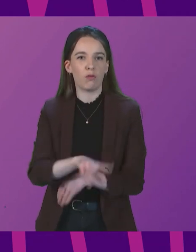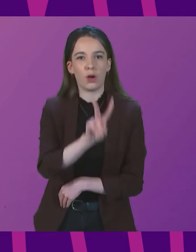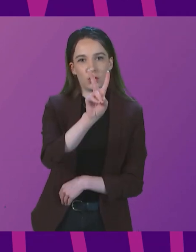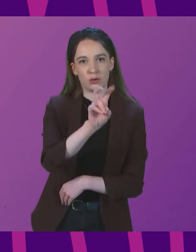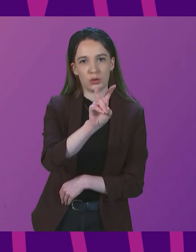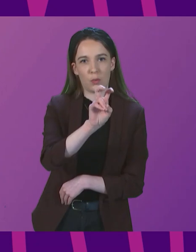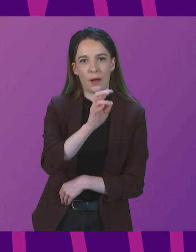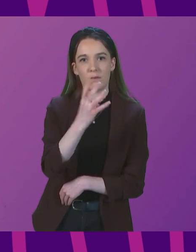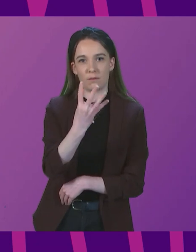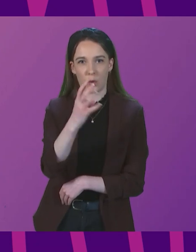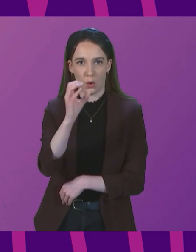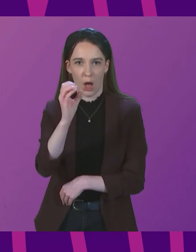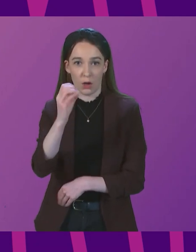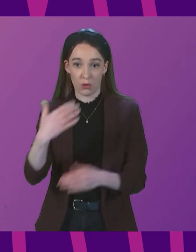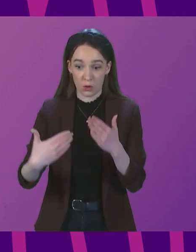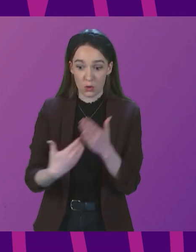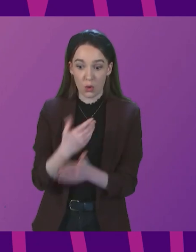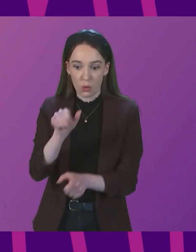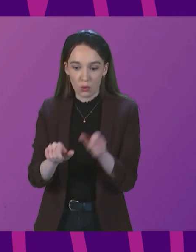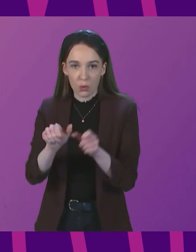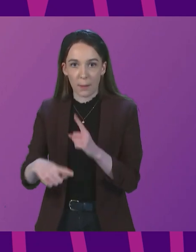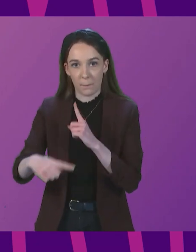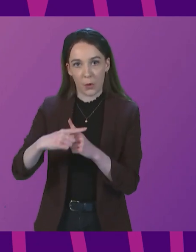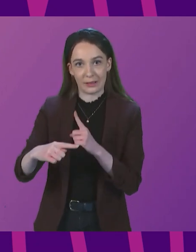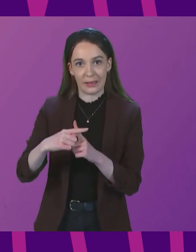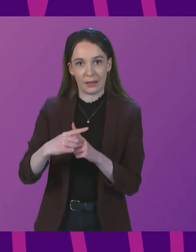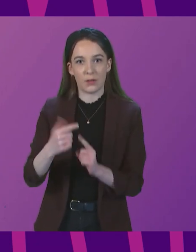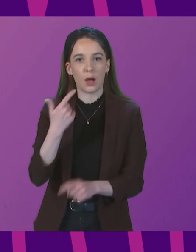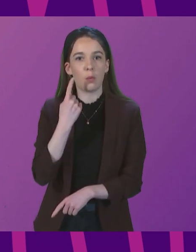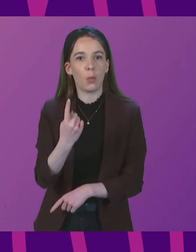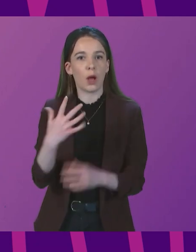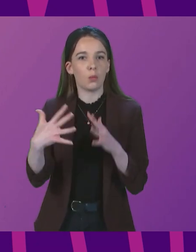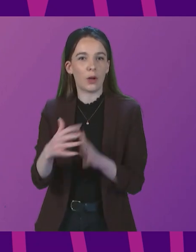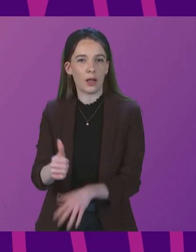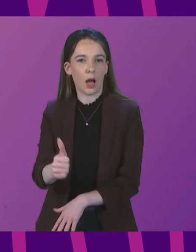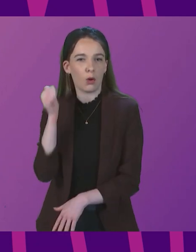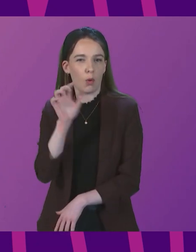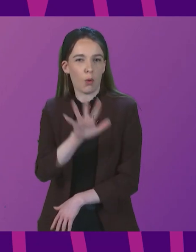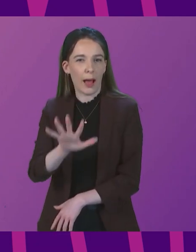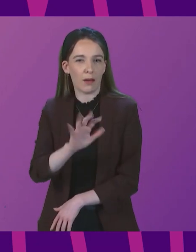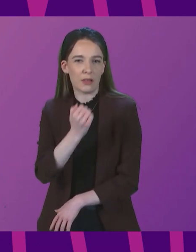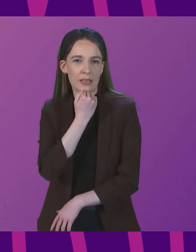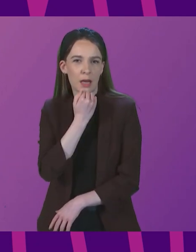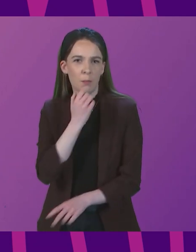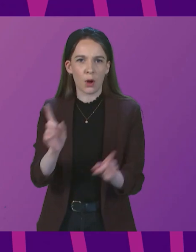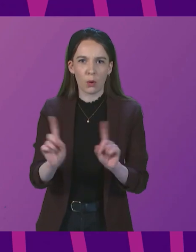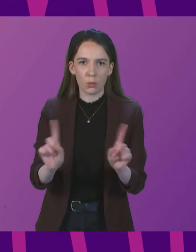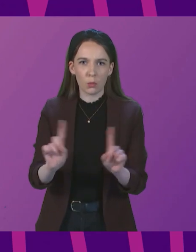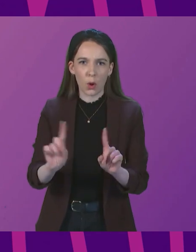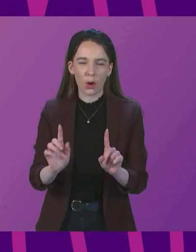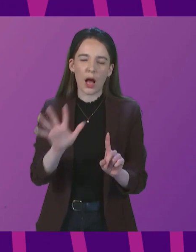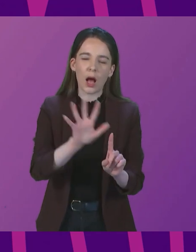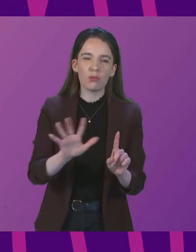,400 new cases being reported each day. One week ago, the average case number was still high at around 12,000 a day,